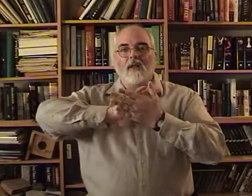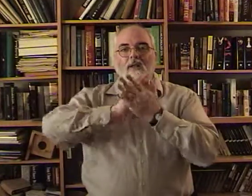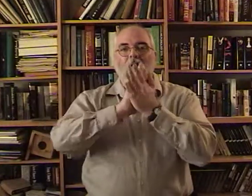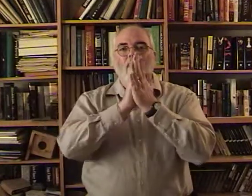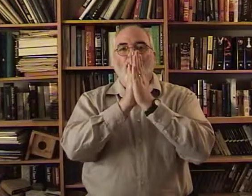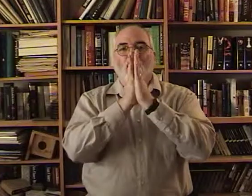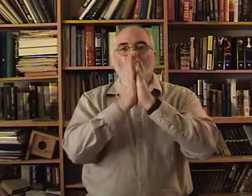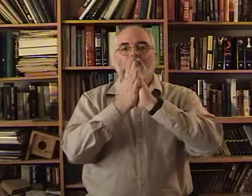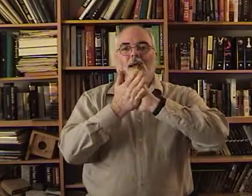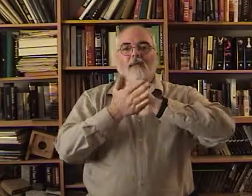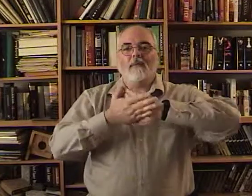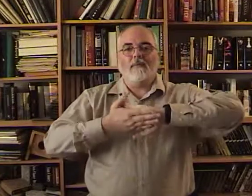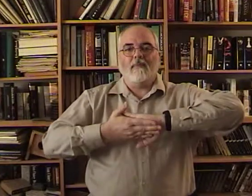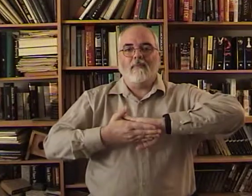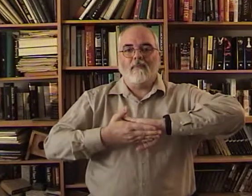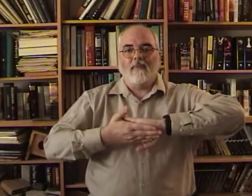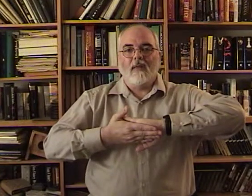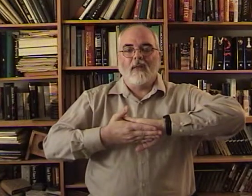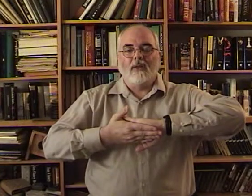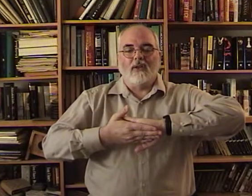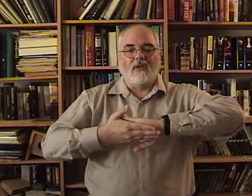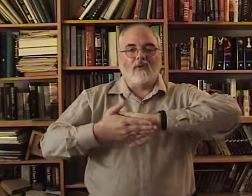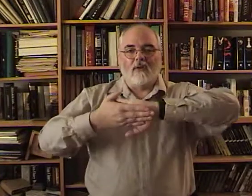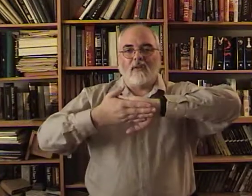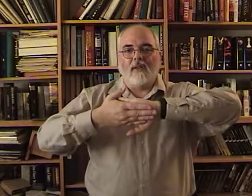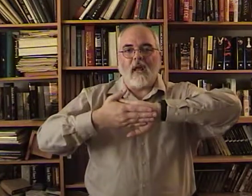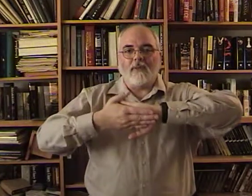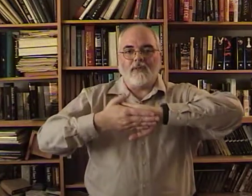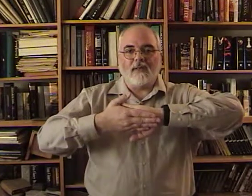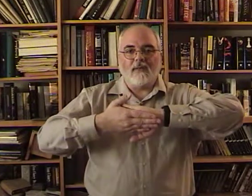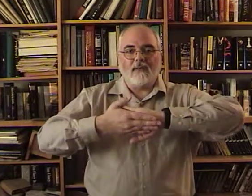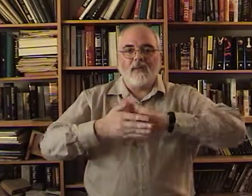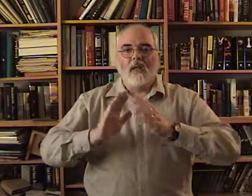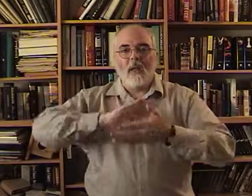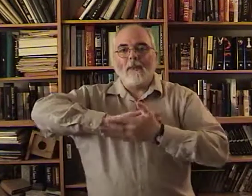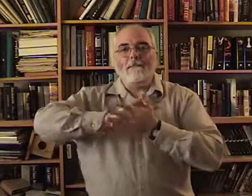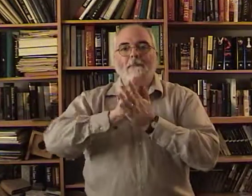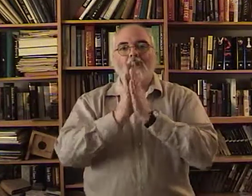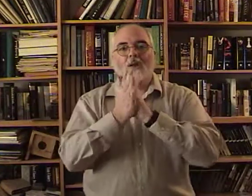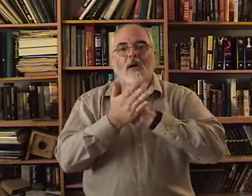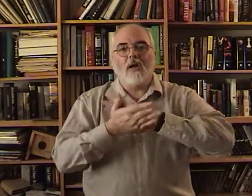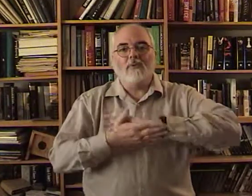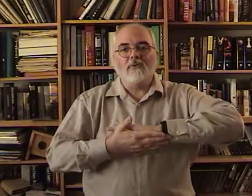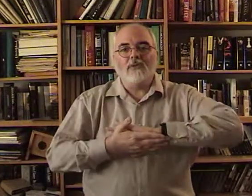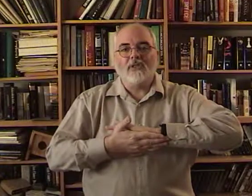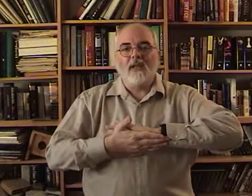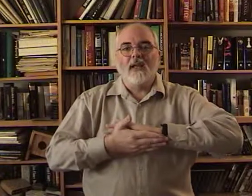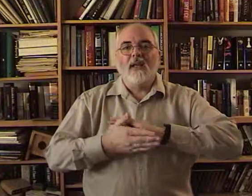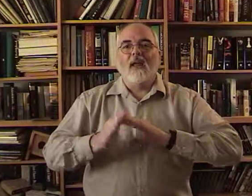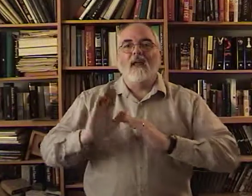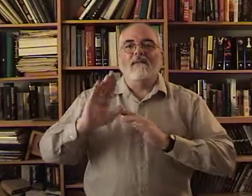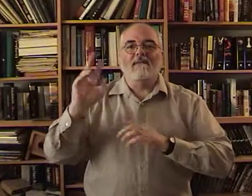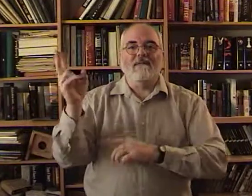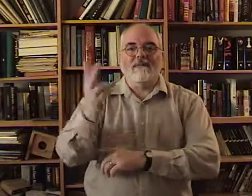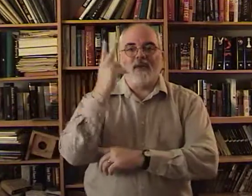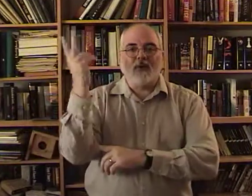And. Kind of rotate them. Until they're the opposite. Becomes. Victory.